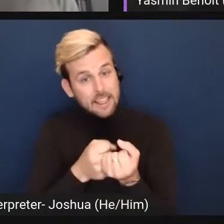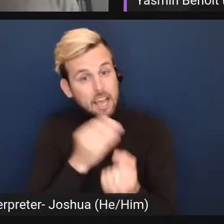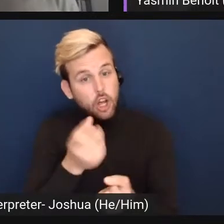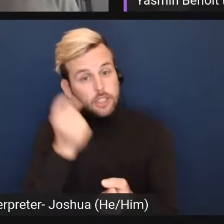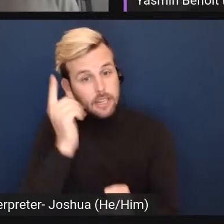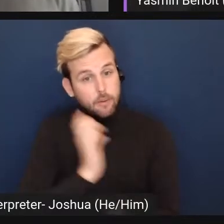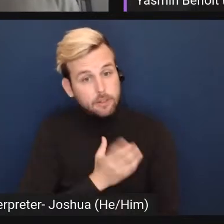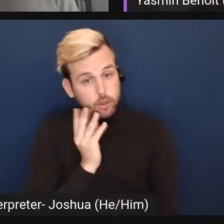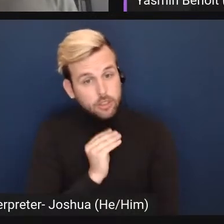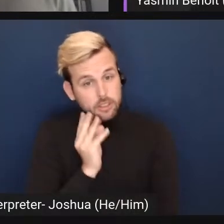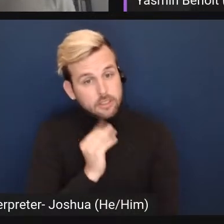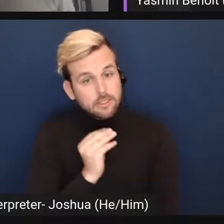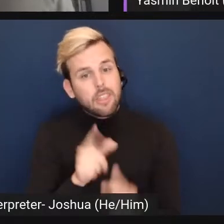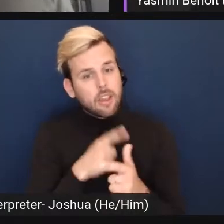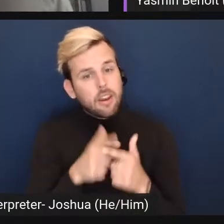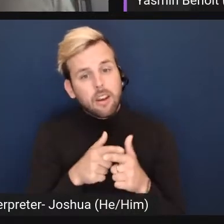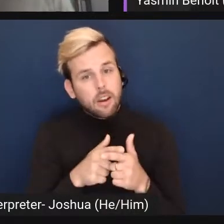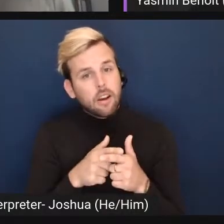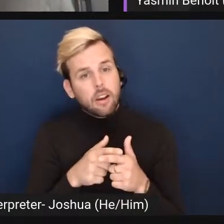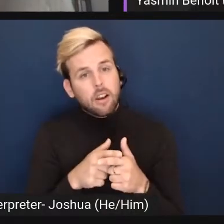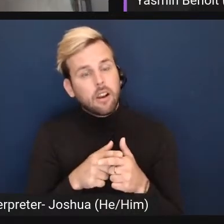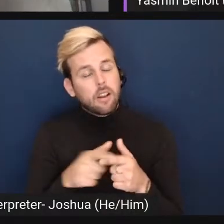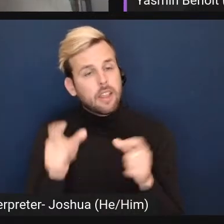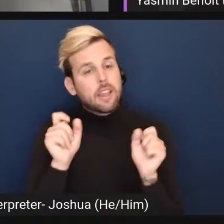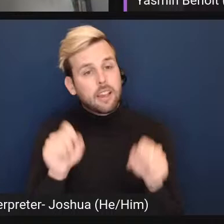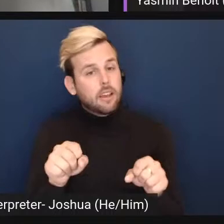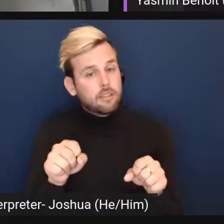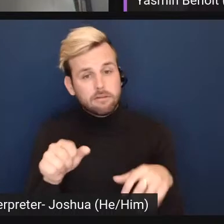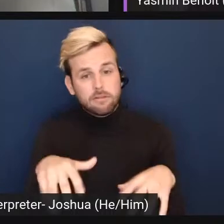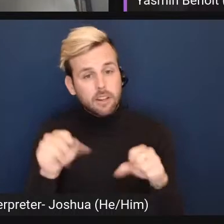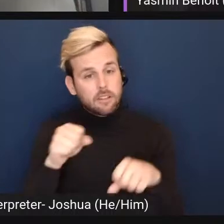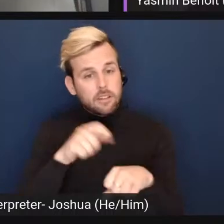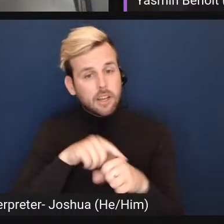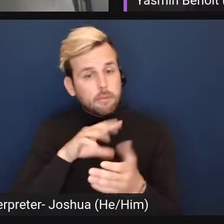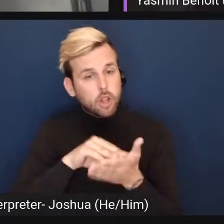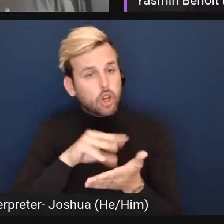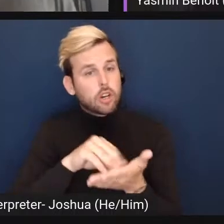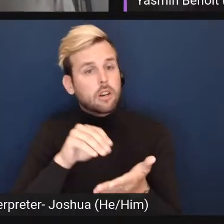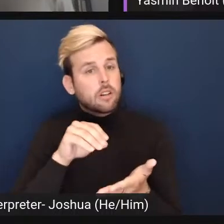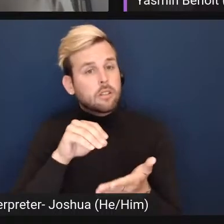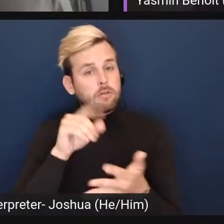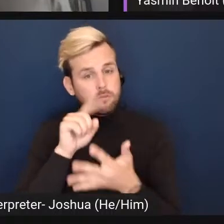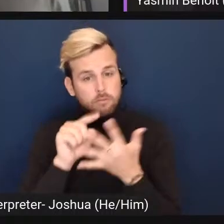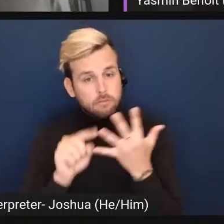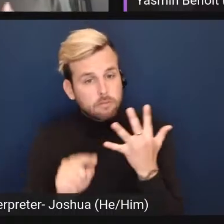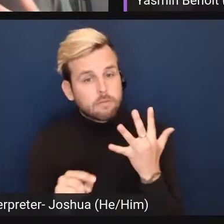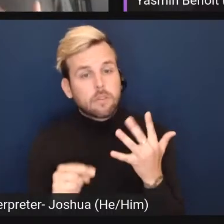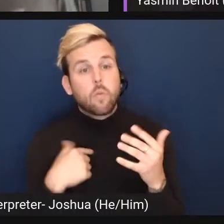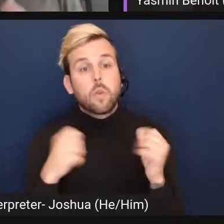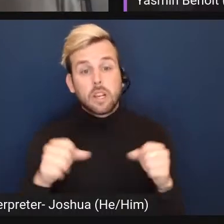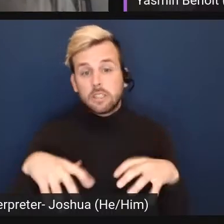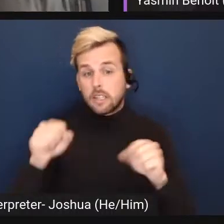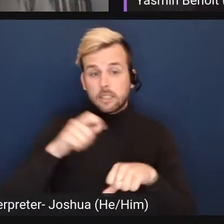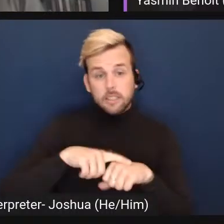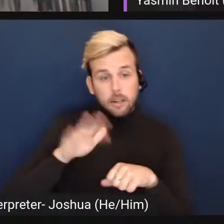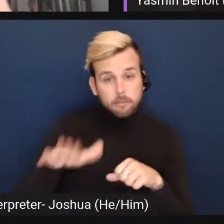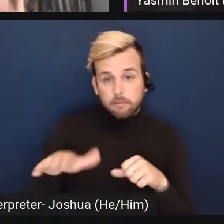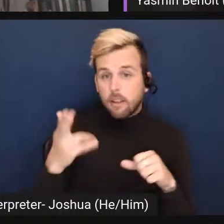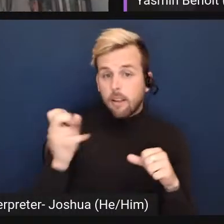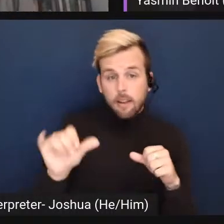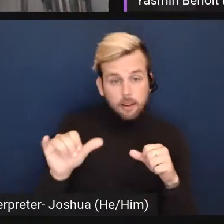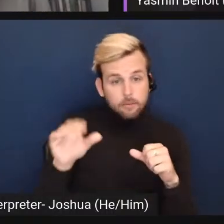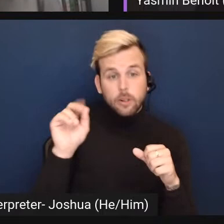understand our experience, then they can take the time to learn the nuance. And we can take the time to say, like, okay,